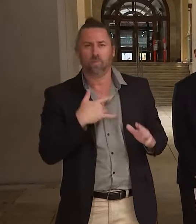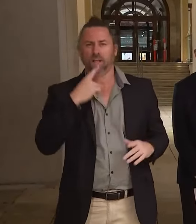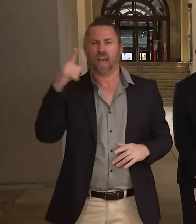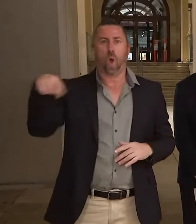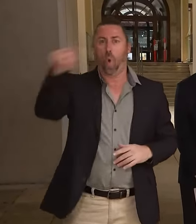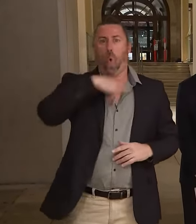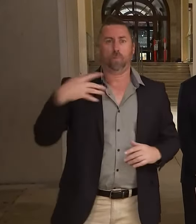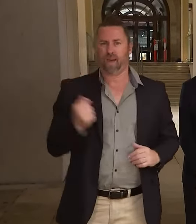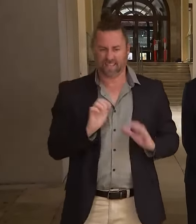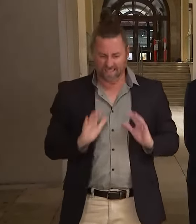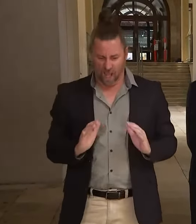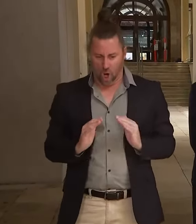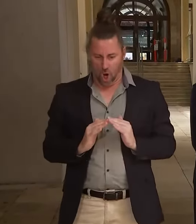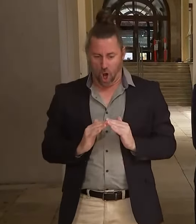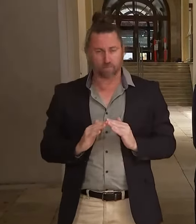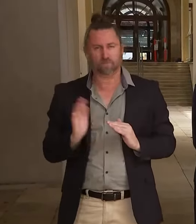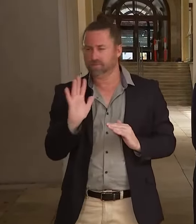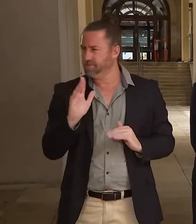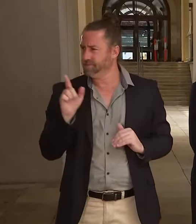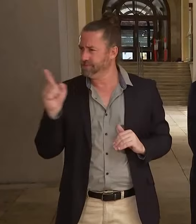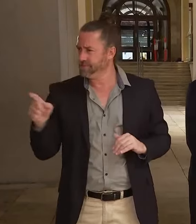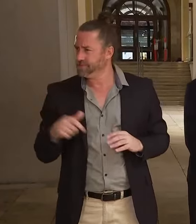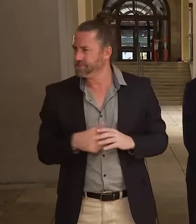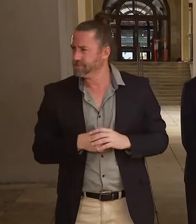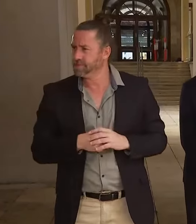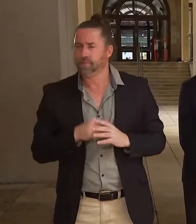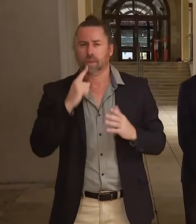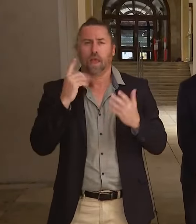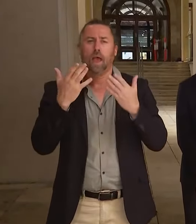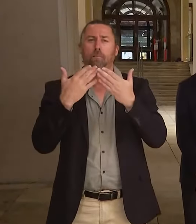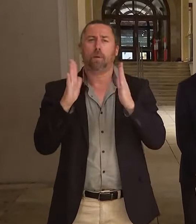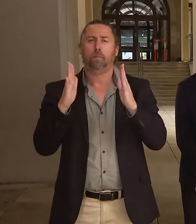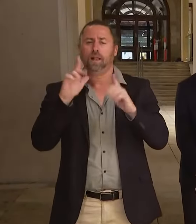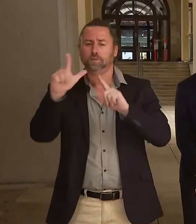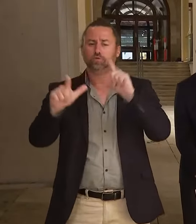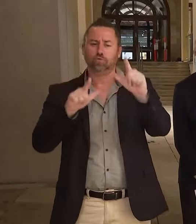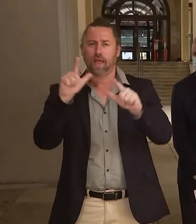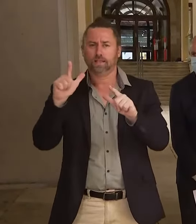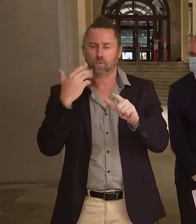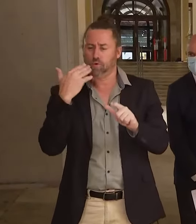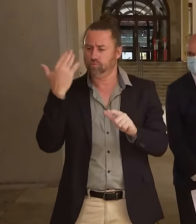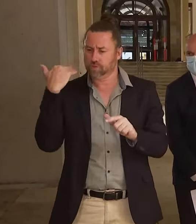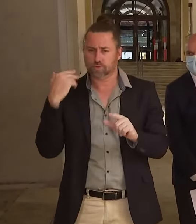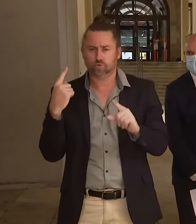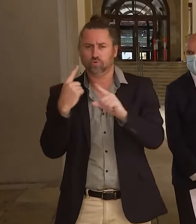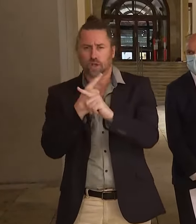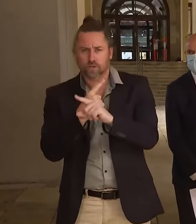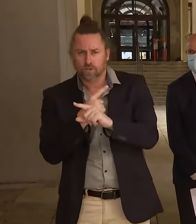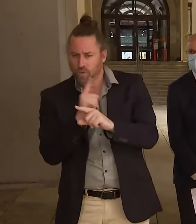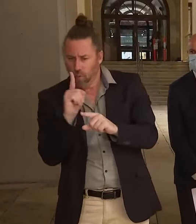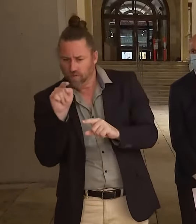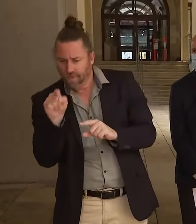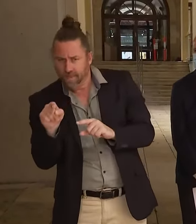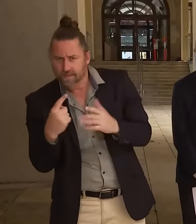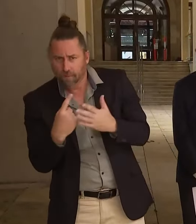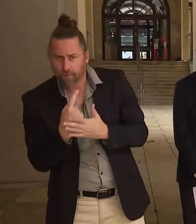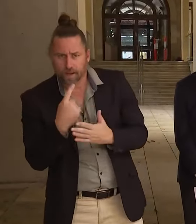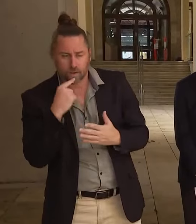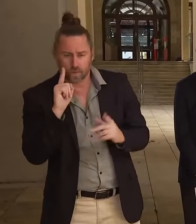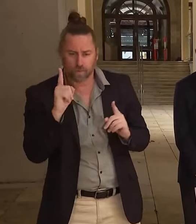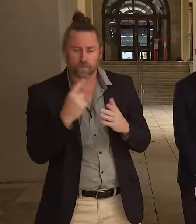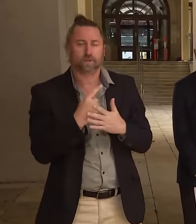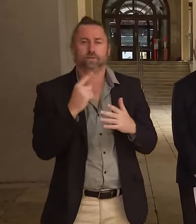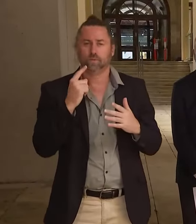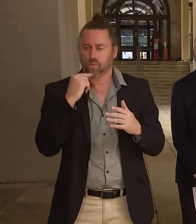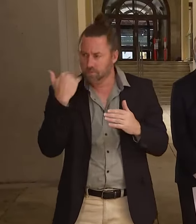So there's no decisions